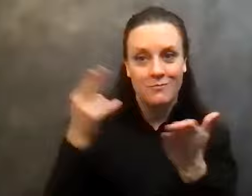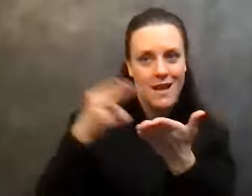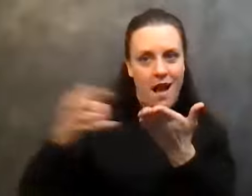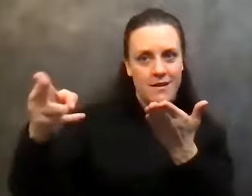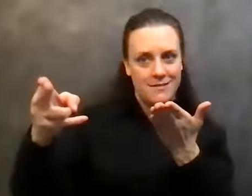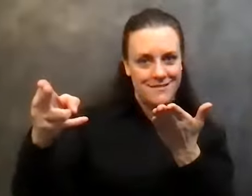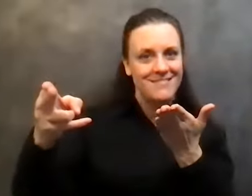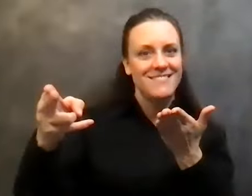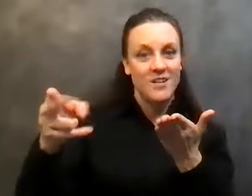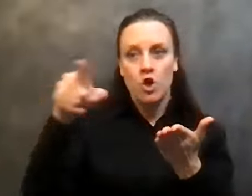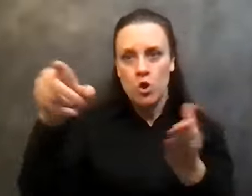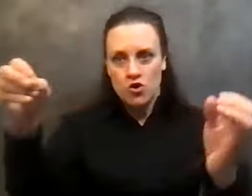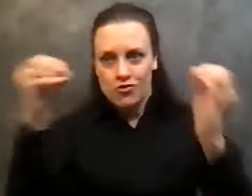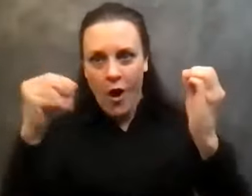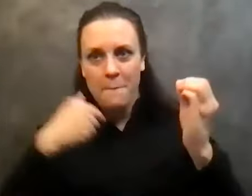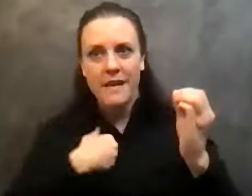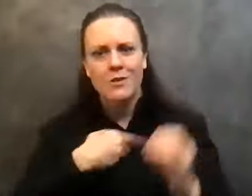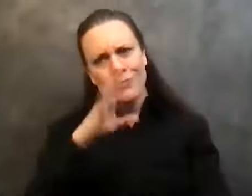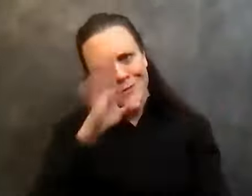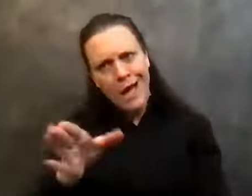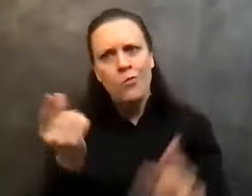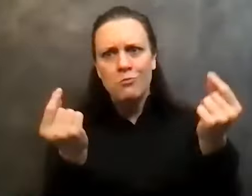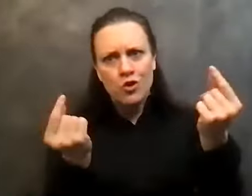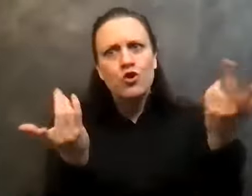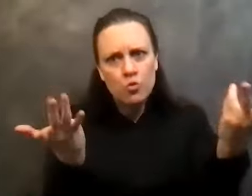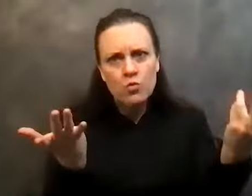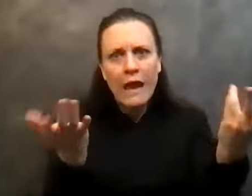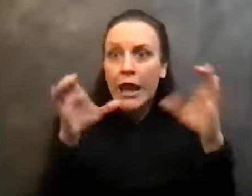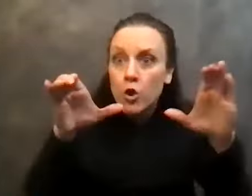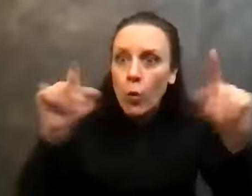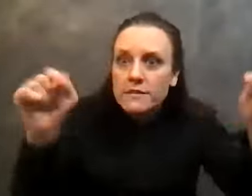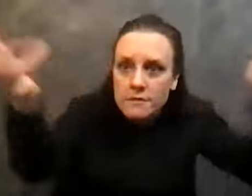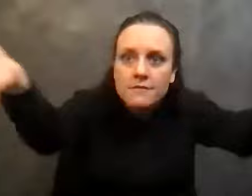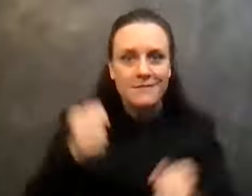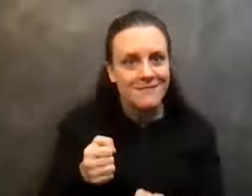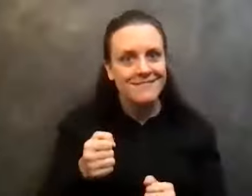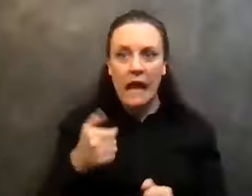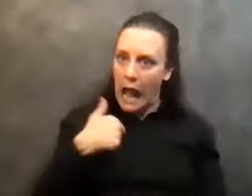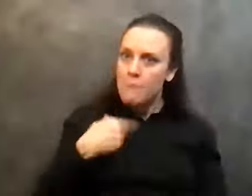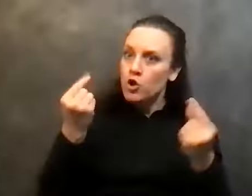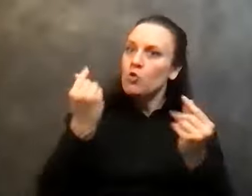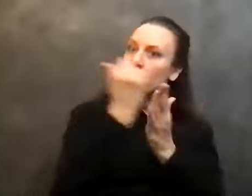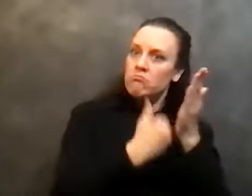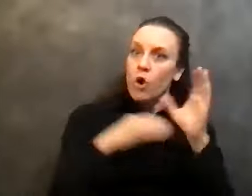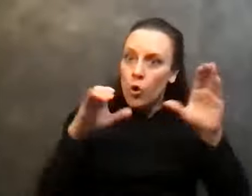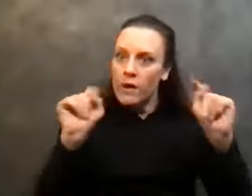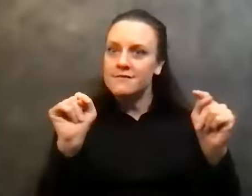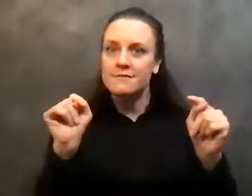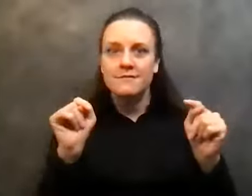You know, you taught me to tell them what you're going to do and then do what you told them you're going to do. Simple things like